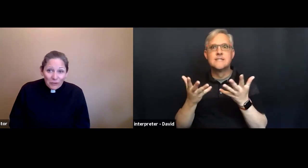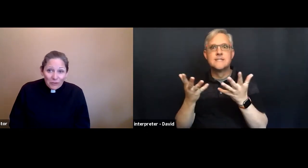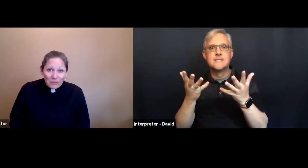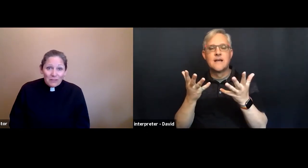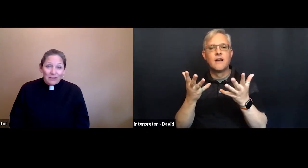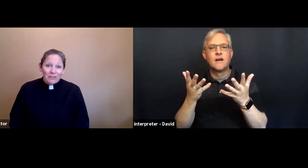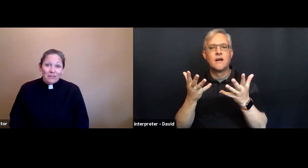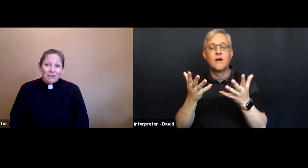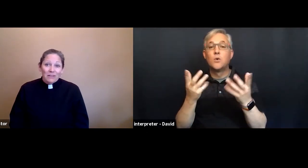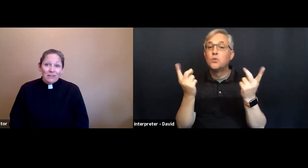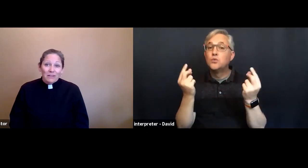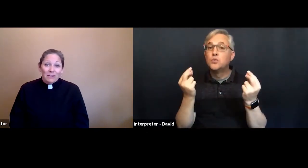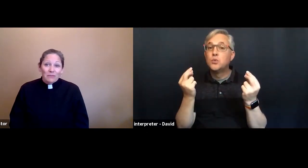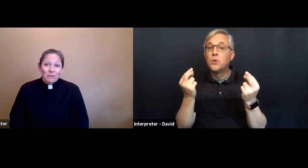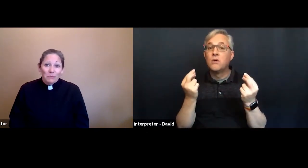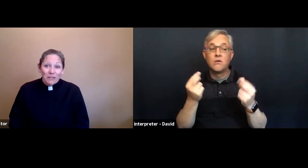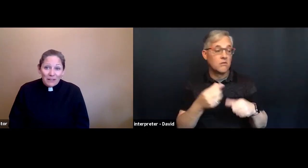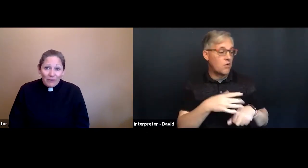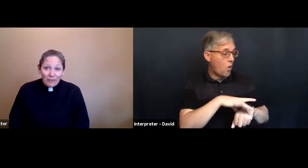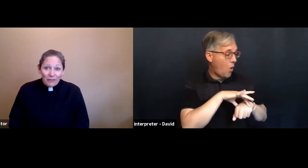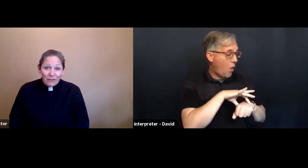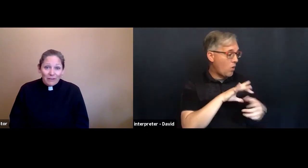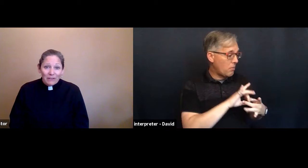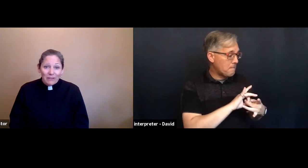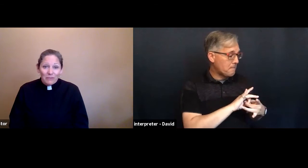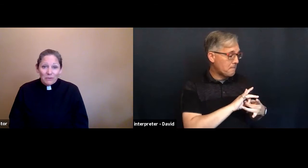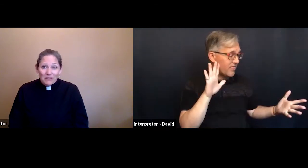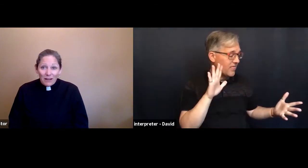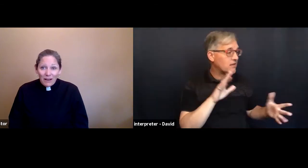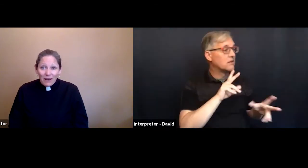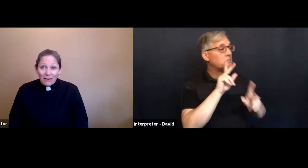earth, with one another, with God.